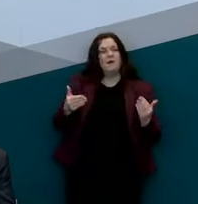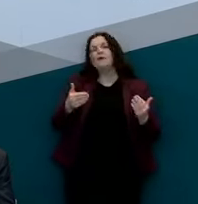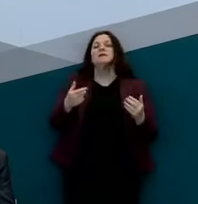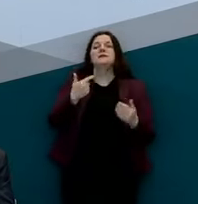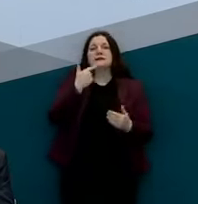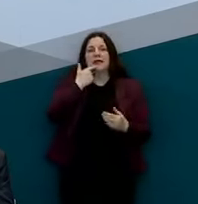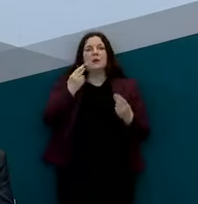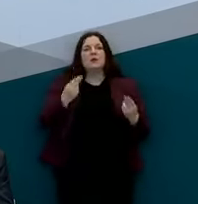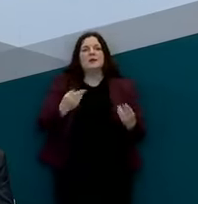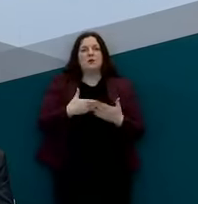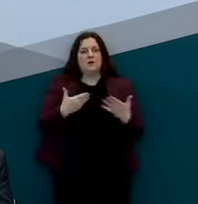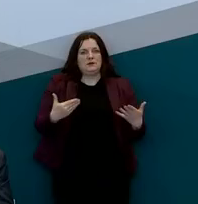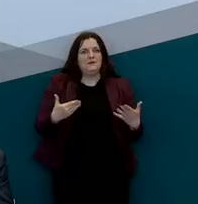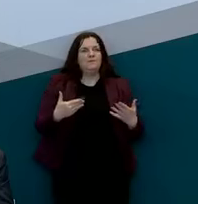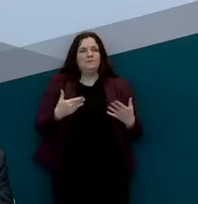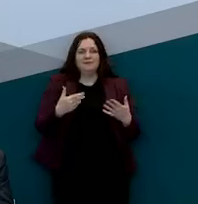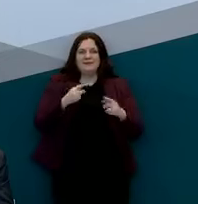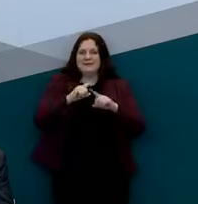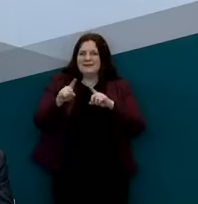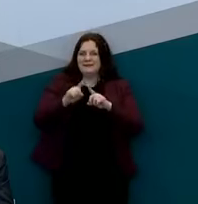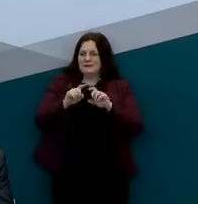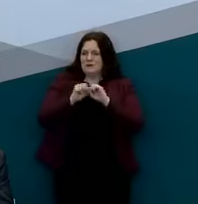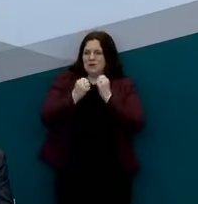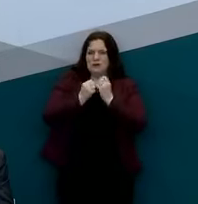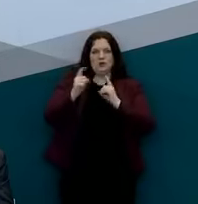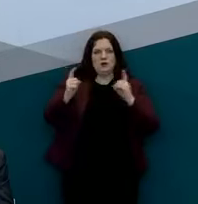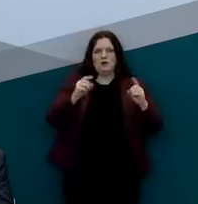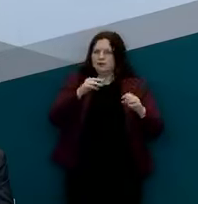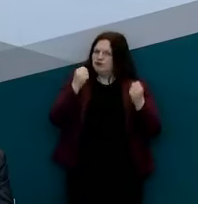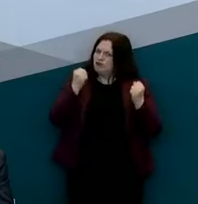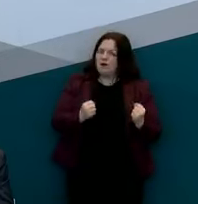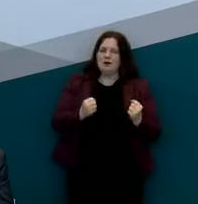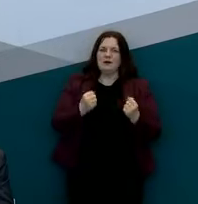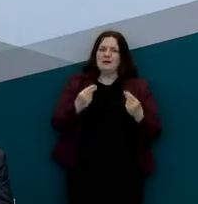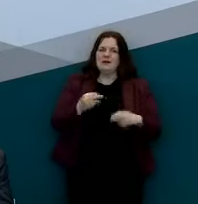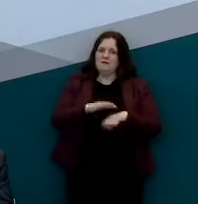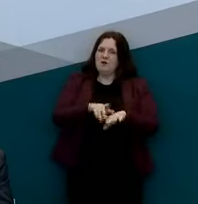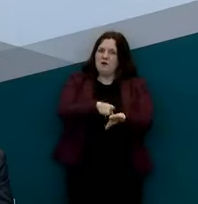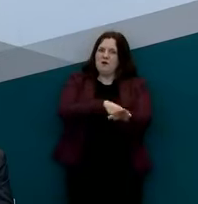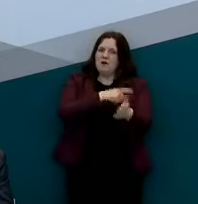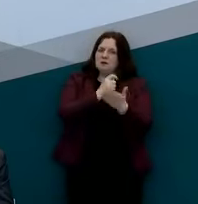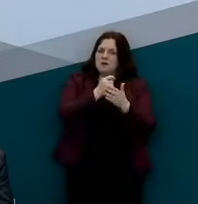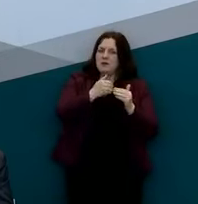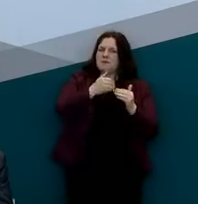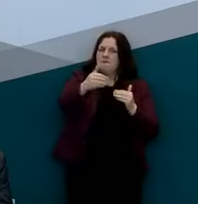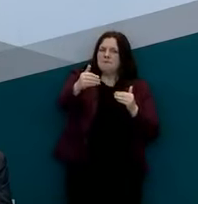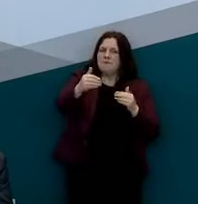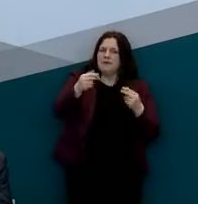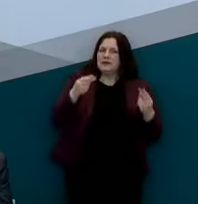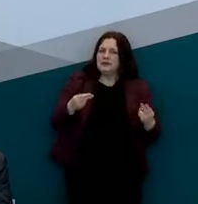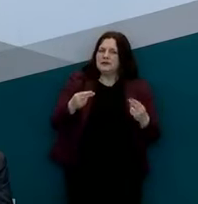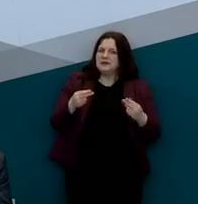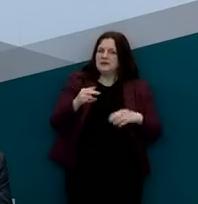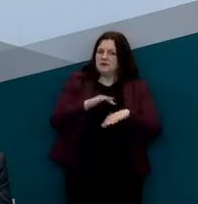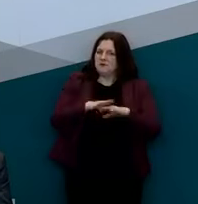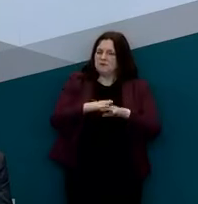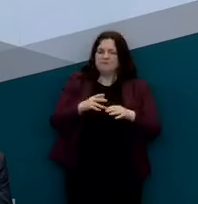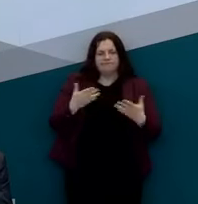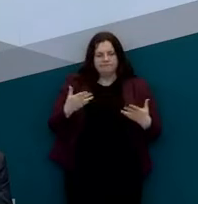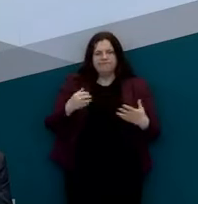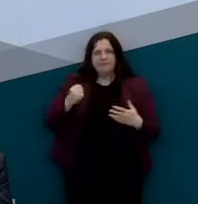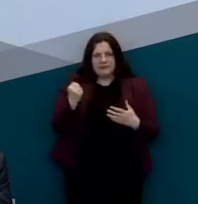be requiring very strong social distancing measures for some prolonged period of time in order to keep the